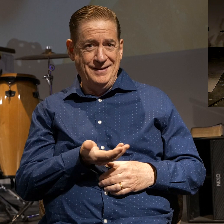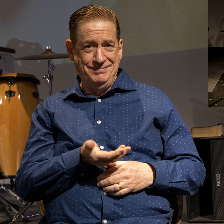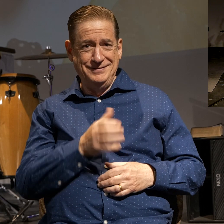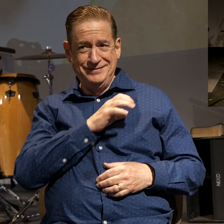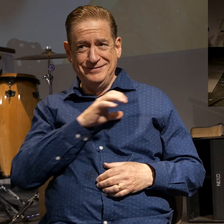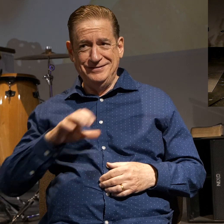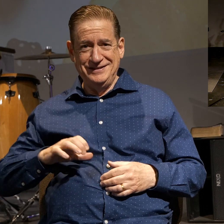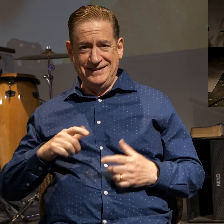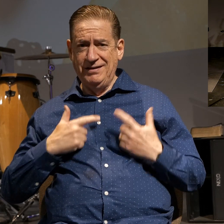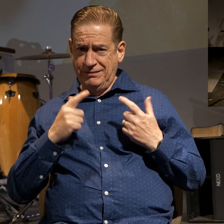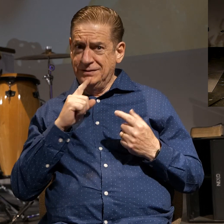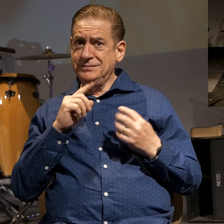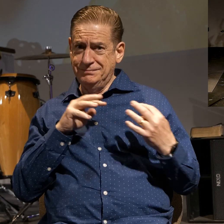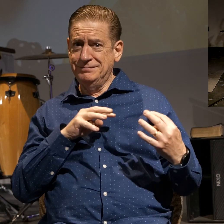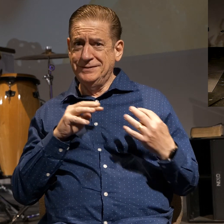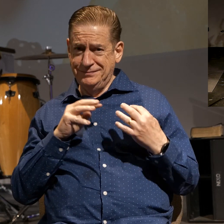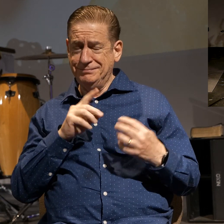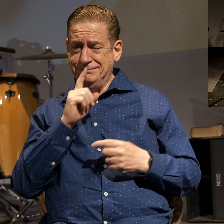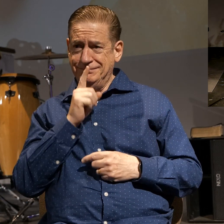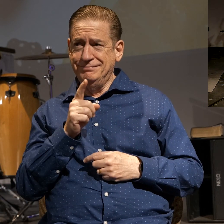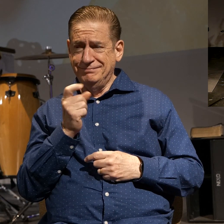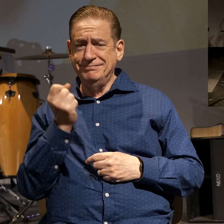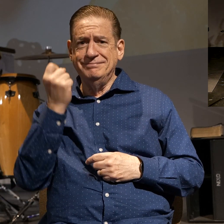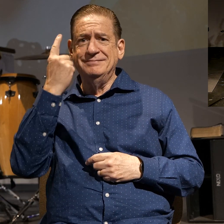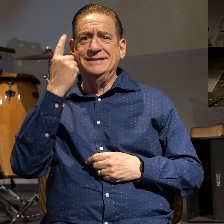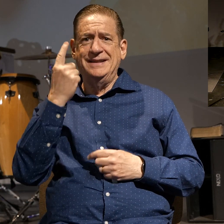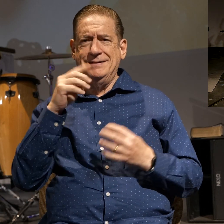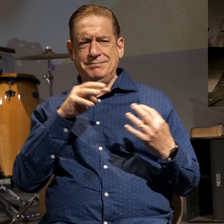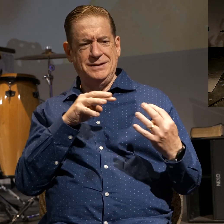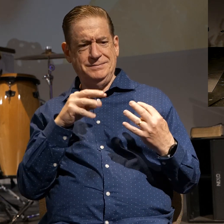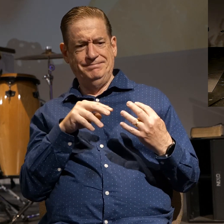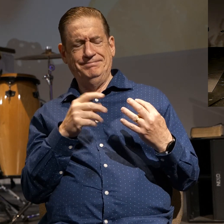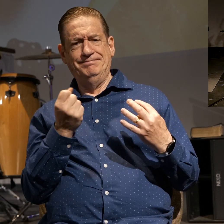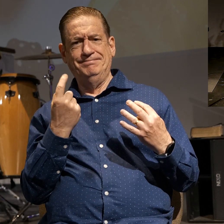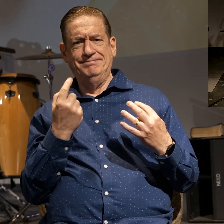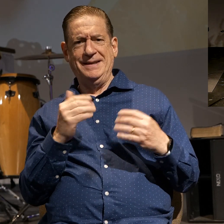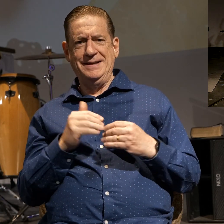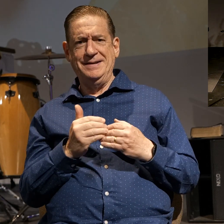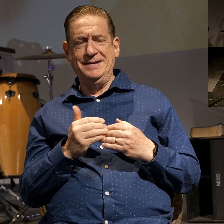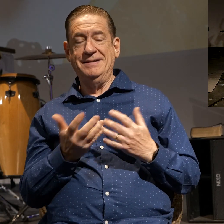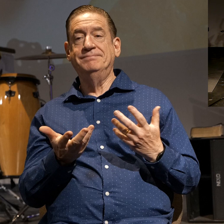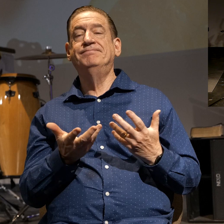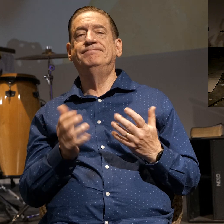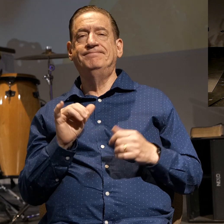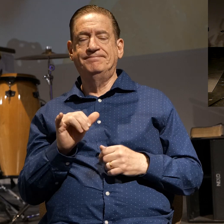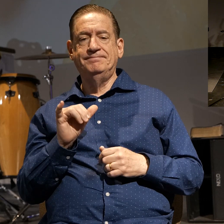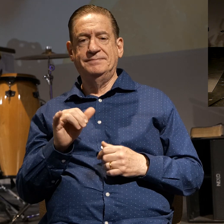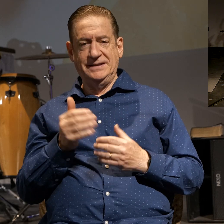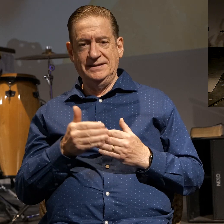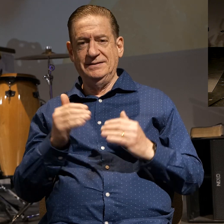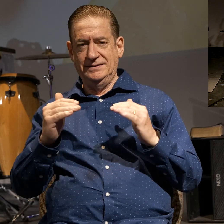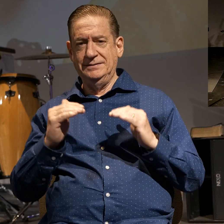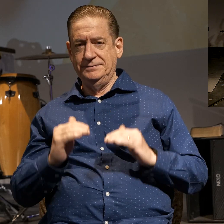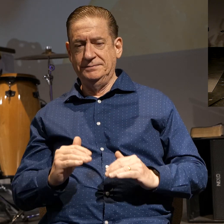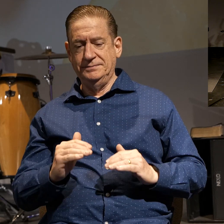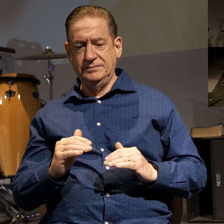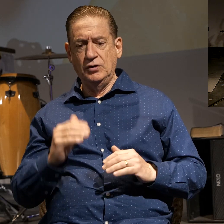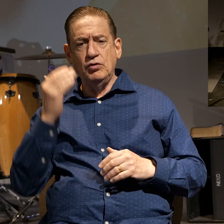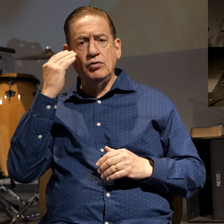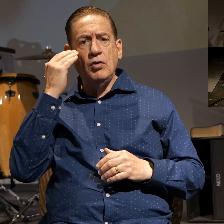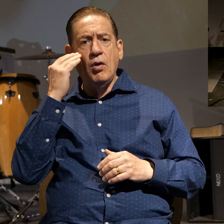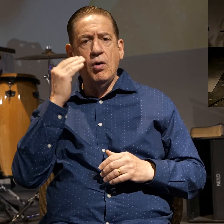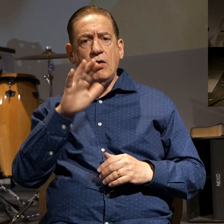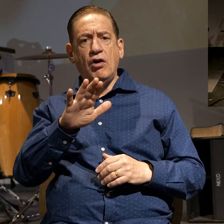And just understand the battle. So how do we win the battle? That's the next part of this. So know, inform the mind, fruit of the Holy